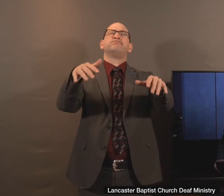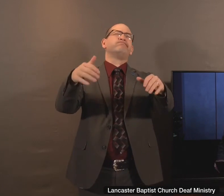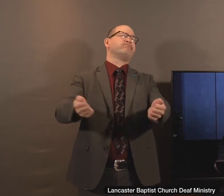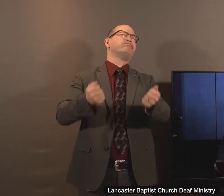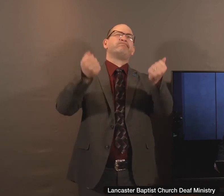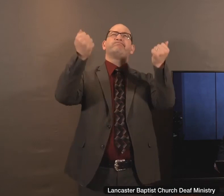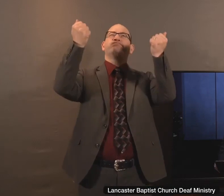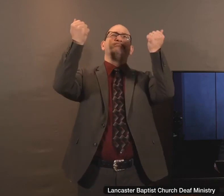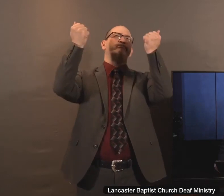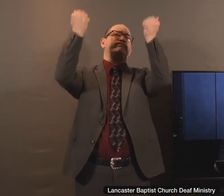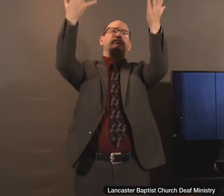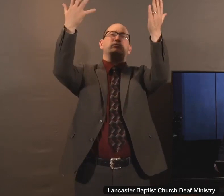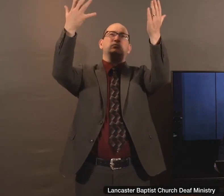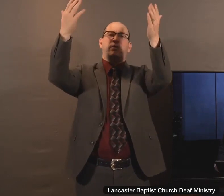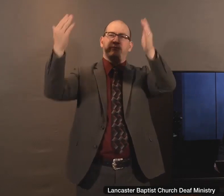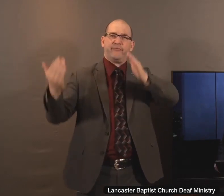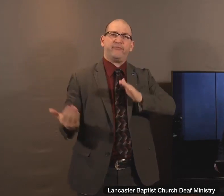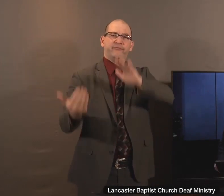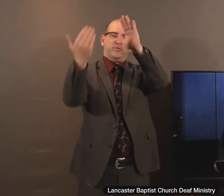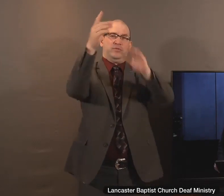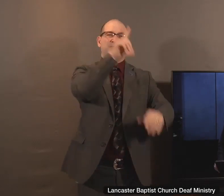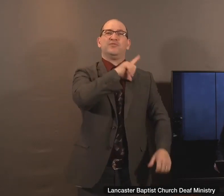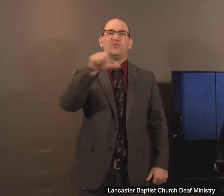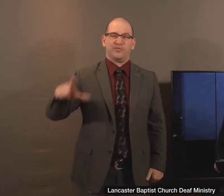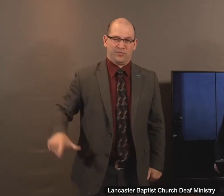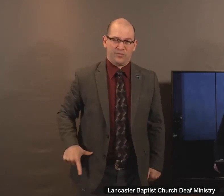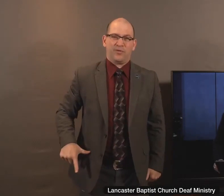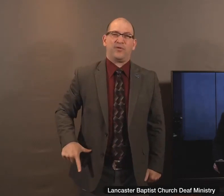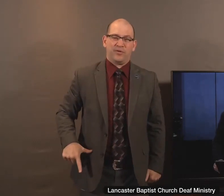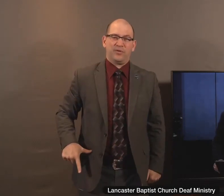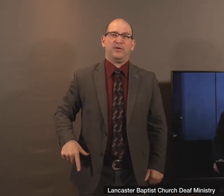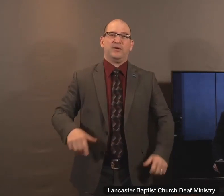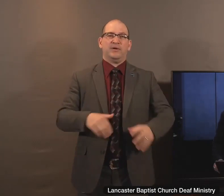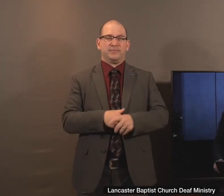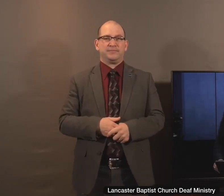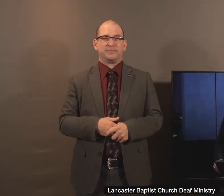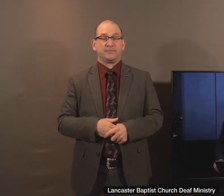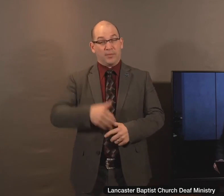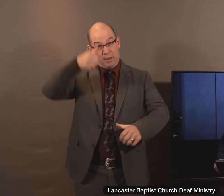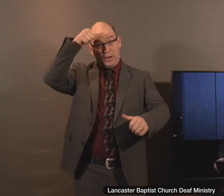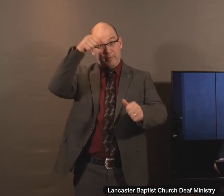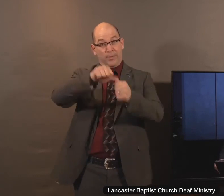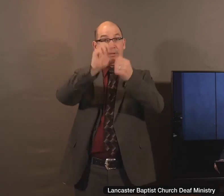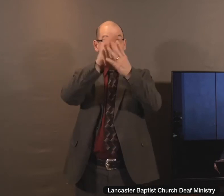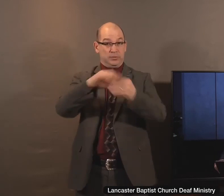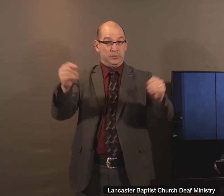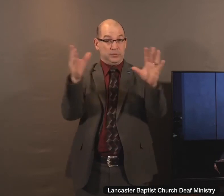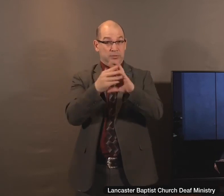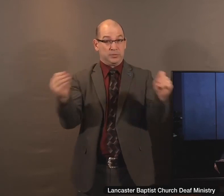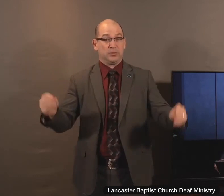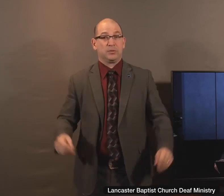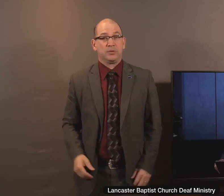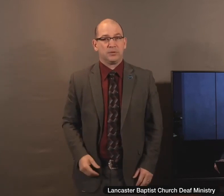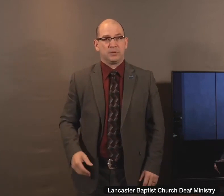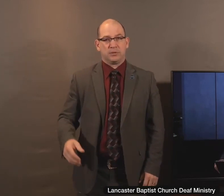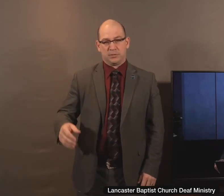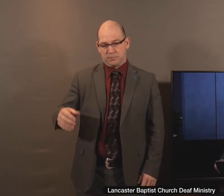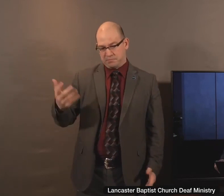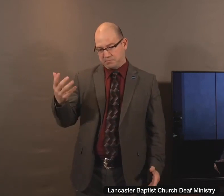we come into the presence of the Lord Jesus Christ. I remember the story of an unrepentant shoplifter from years